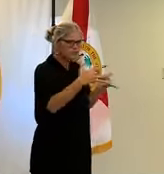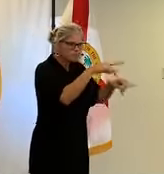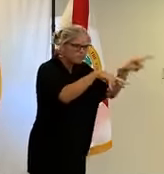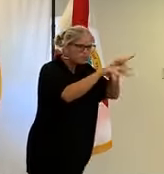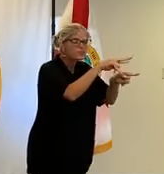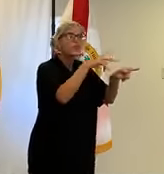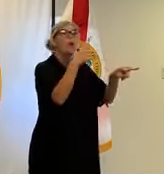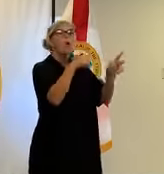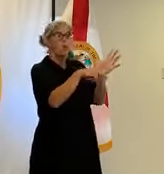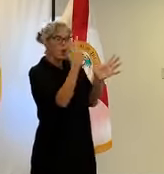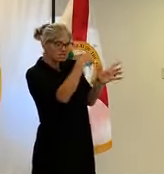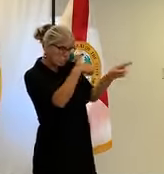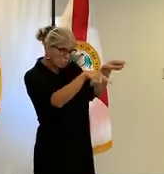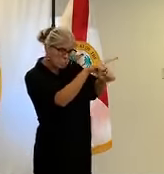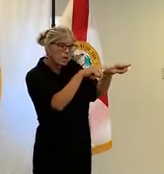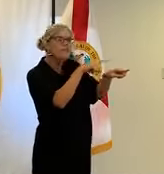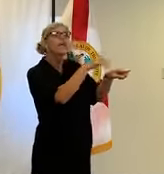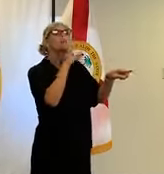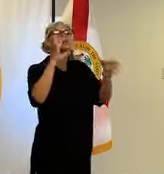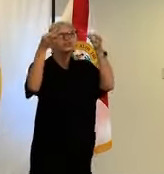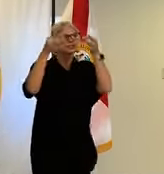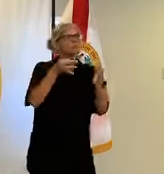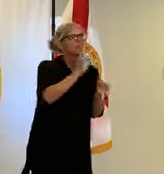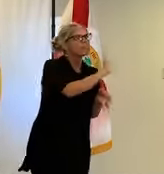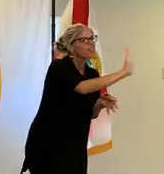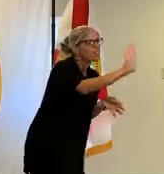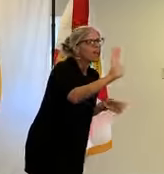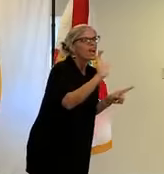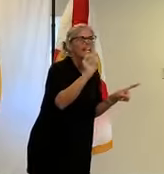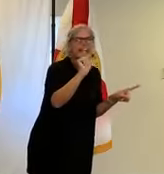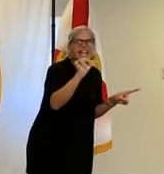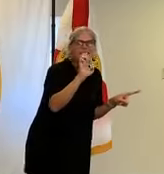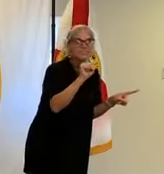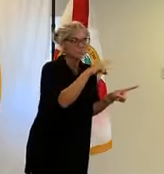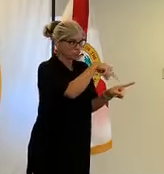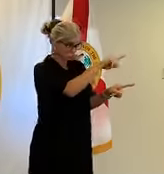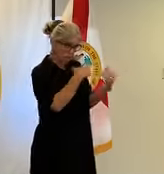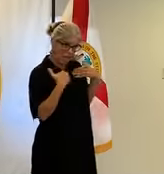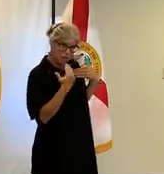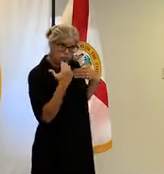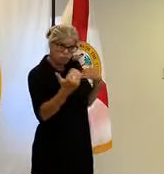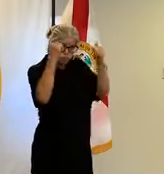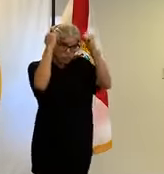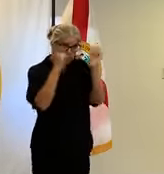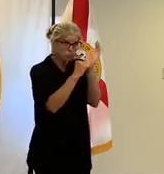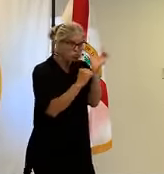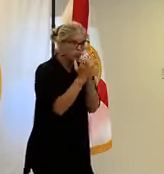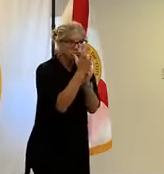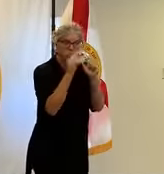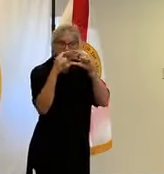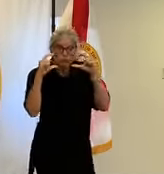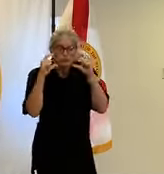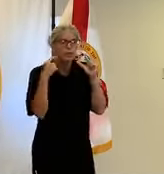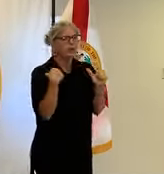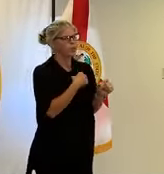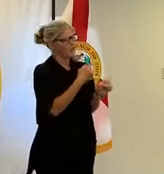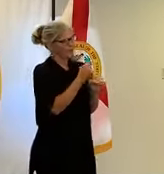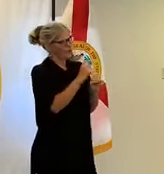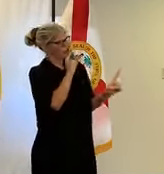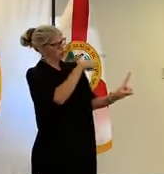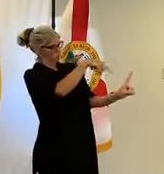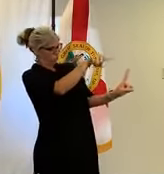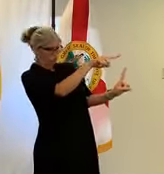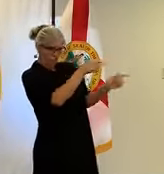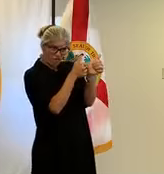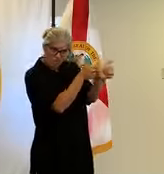current cases that they have, discuss any PPE usage and needs and then make sure they're following the guidelines to prevent any type of spread